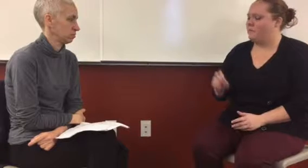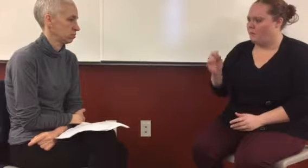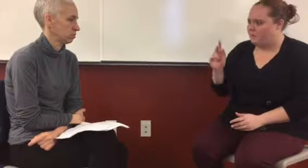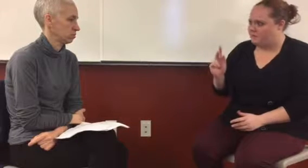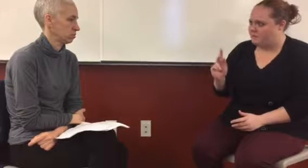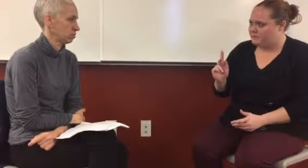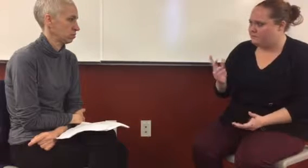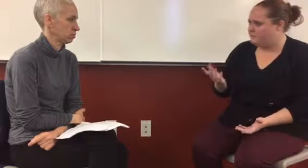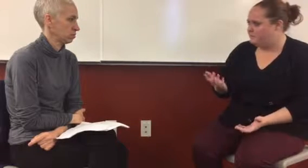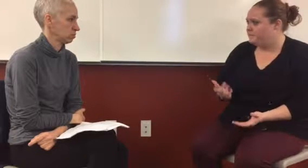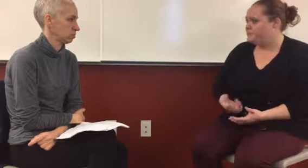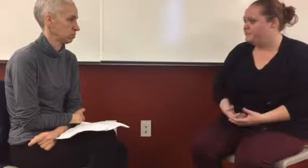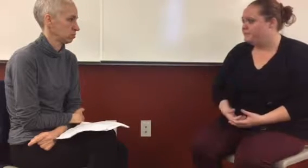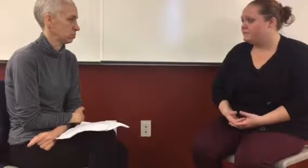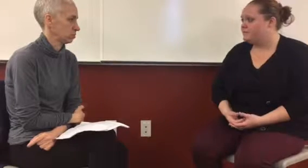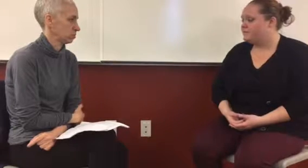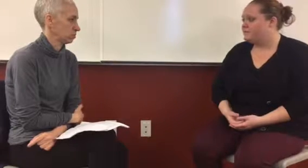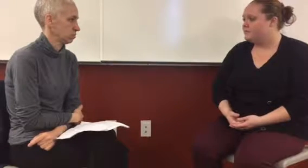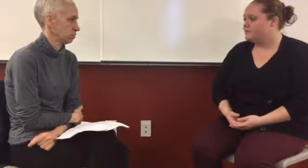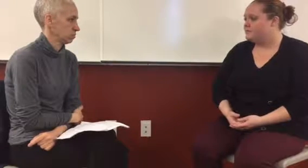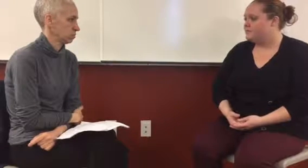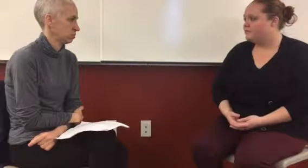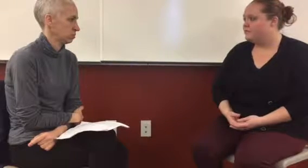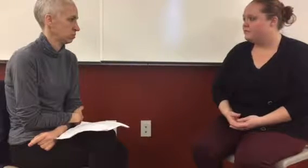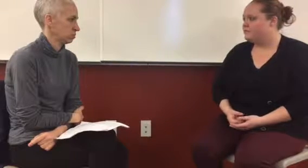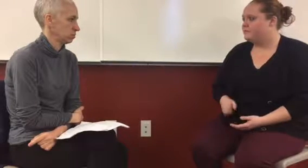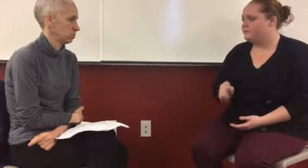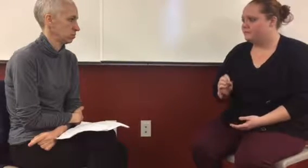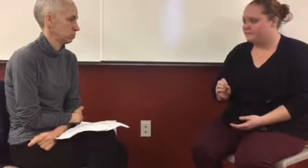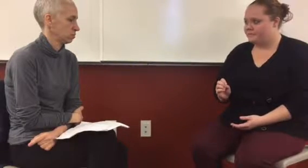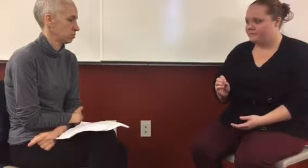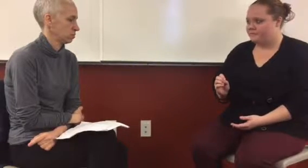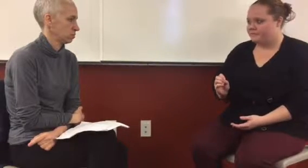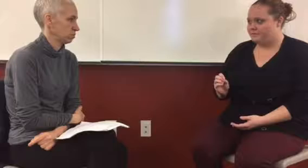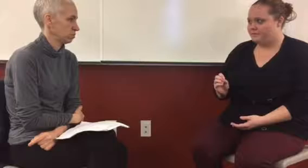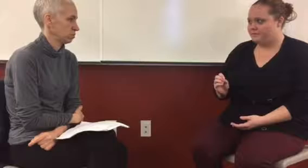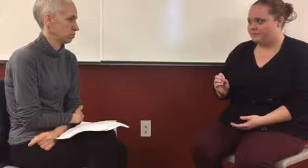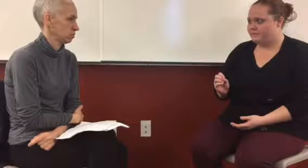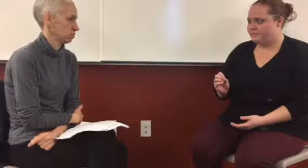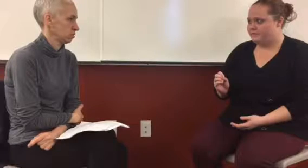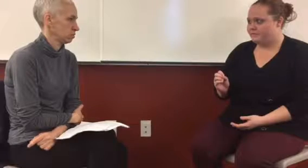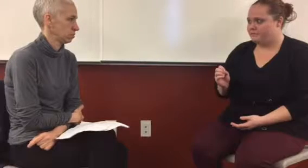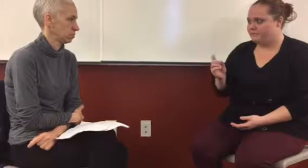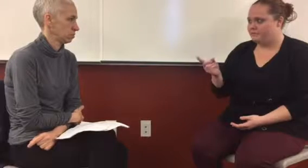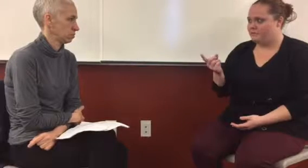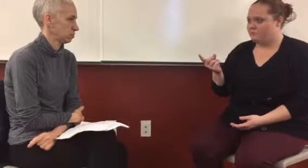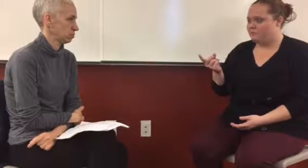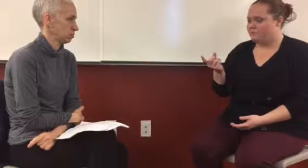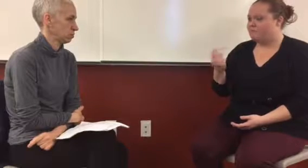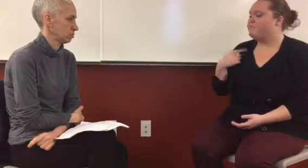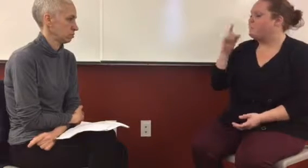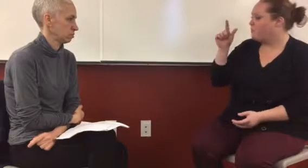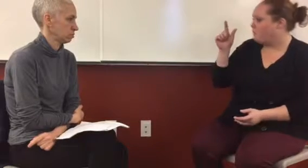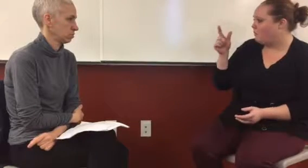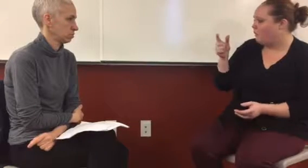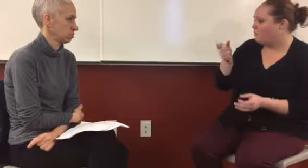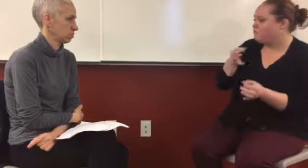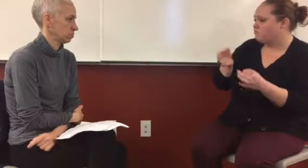So, maybe we can discuss the journaling a little bit later. I am interested